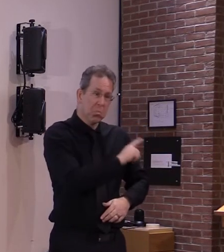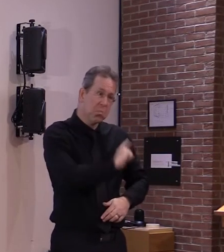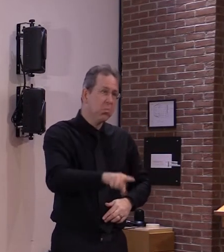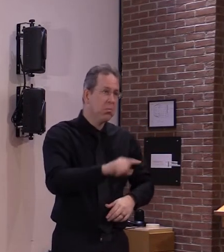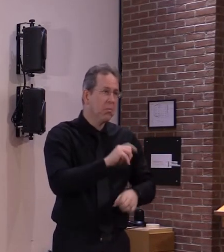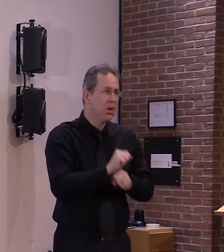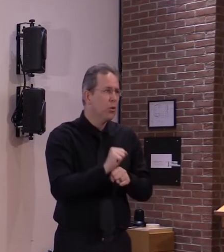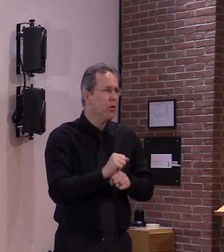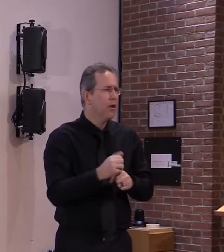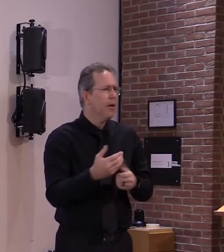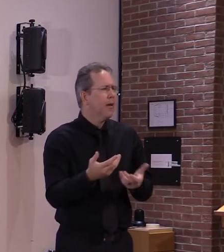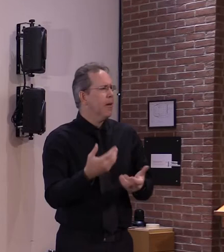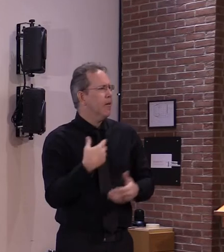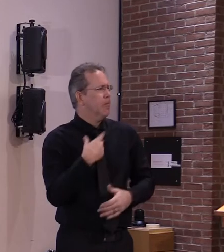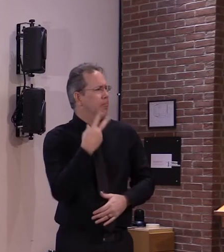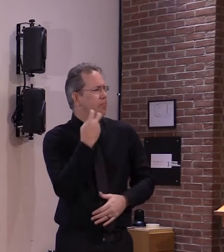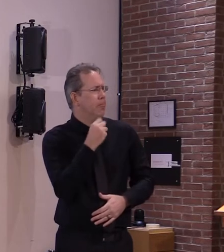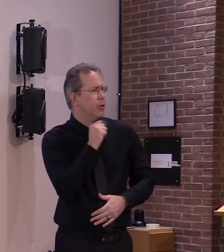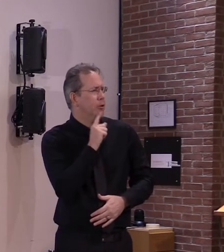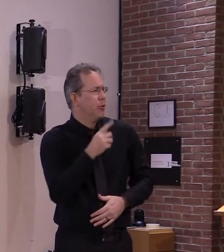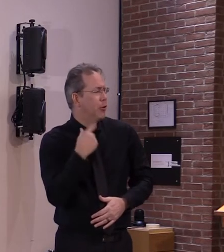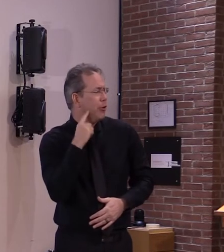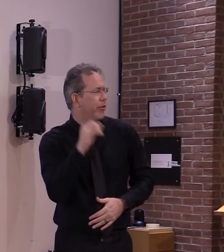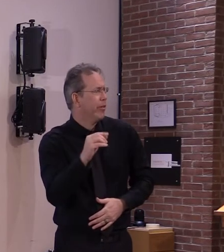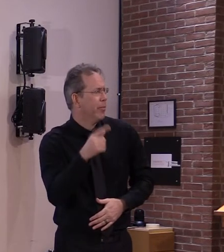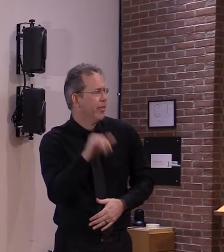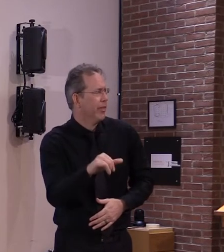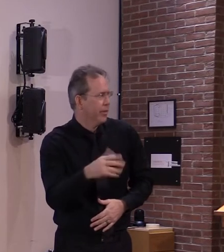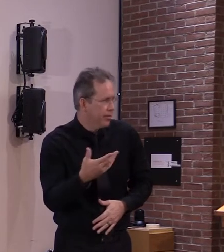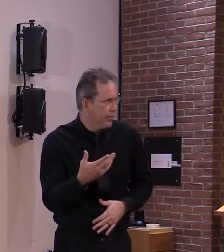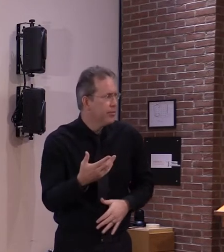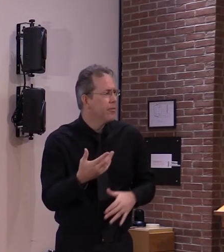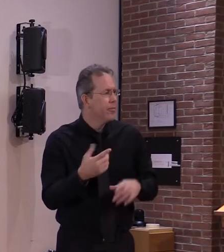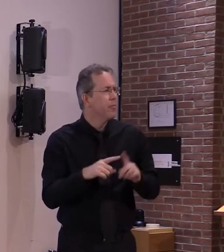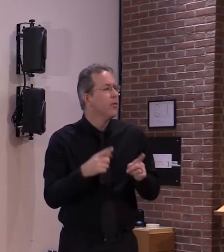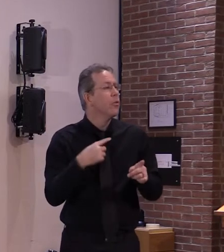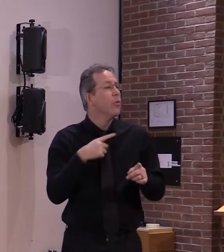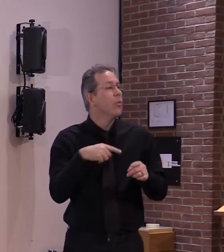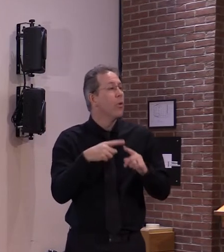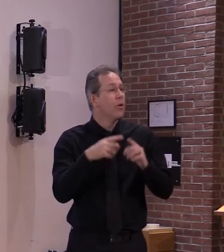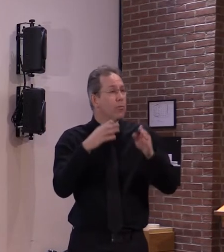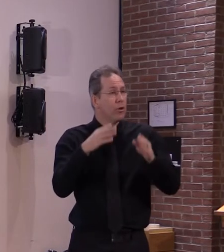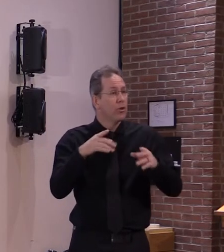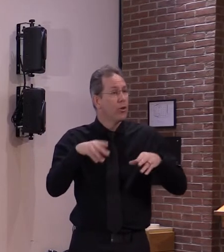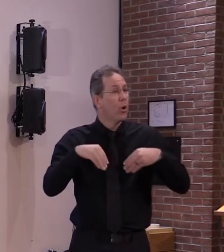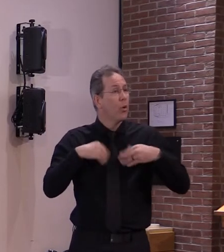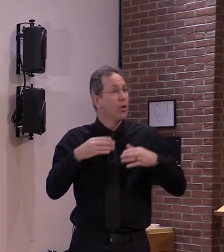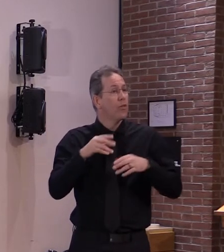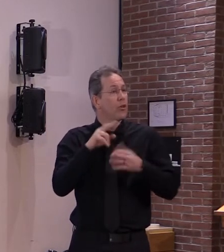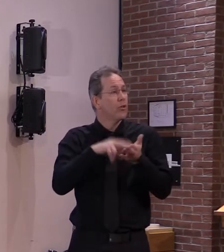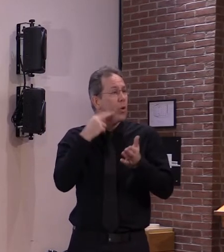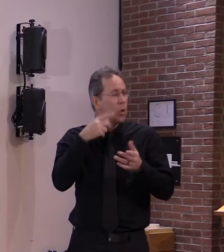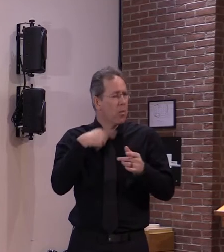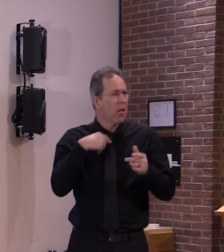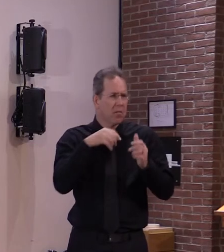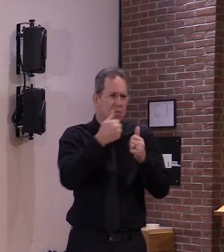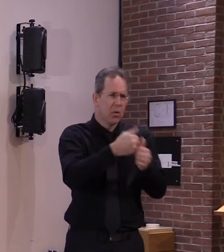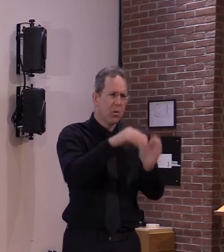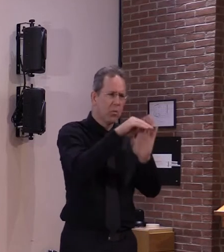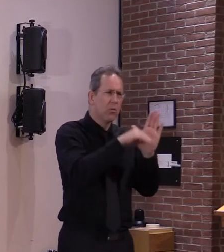there are protocols that the facility can follow to allow someone to be back at work 10 days after they tested positive